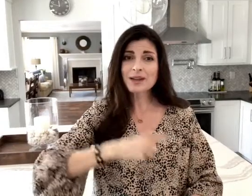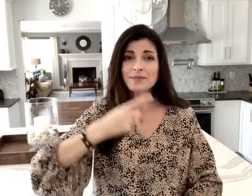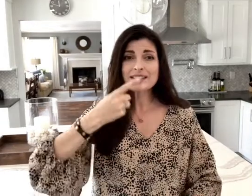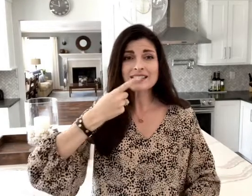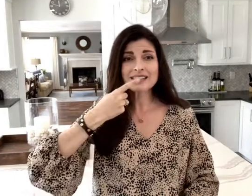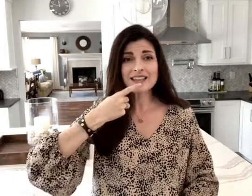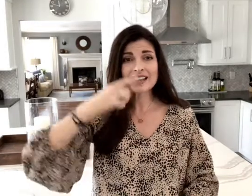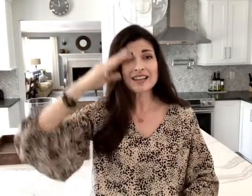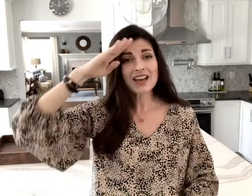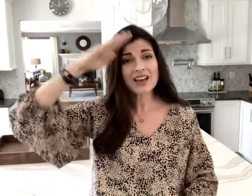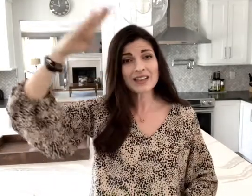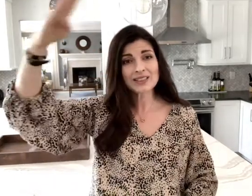to say hello.